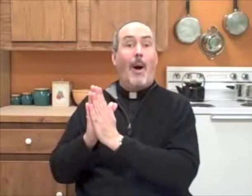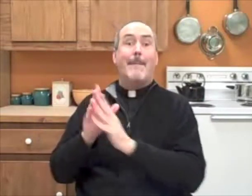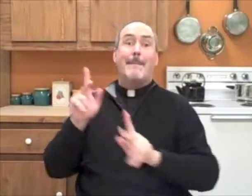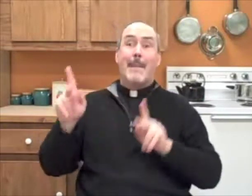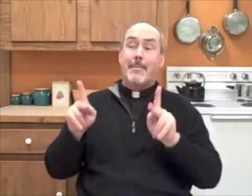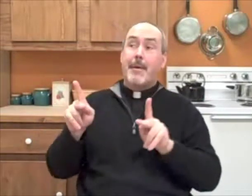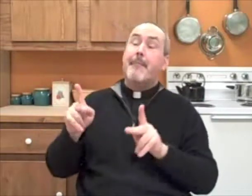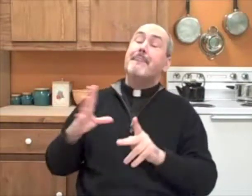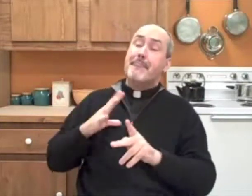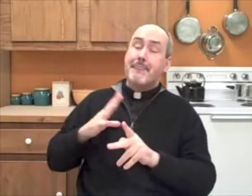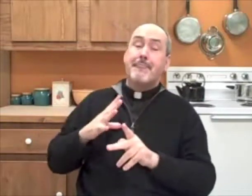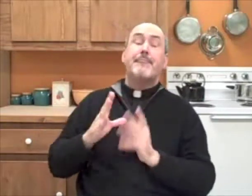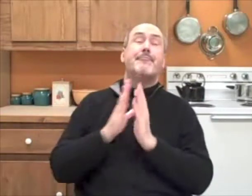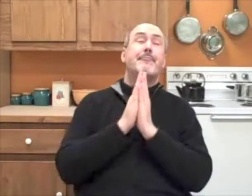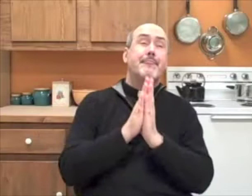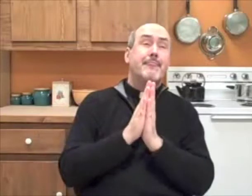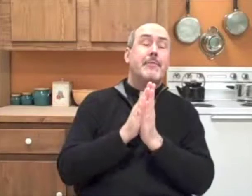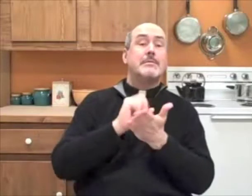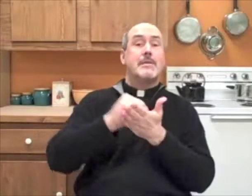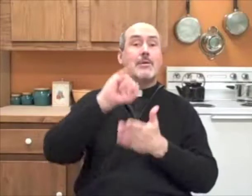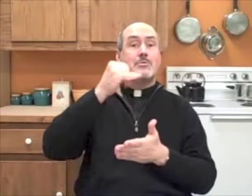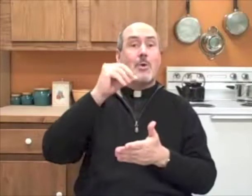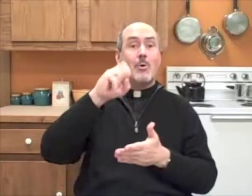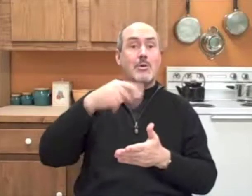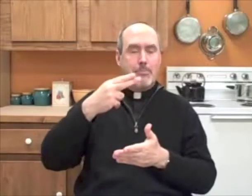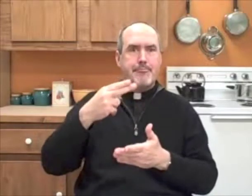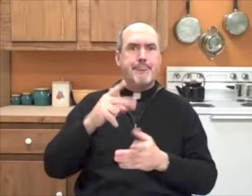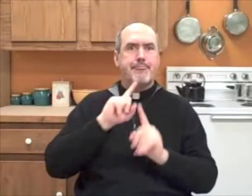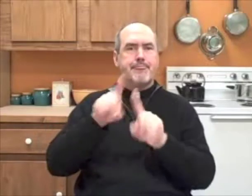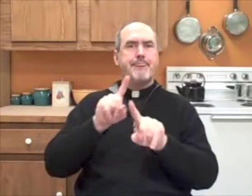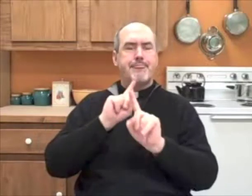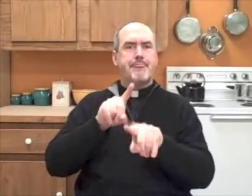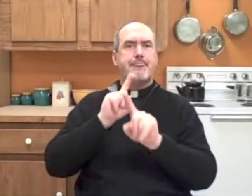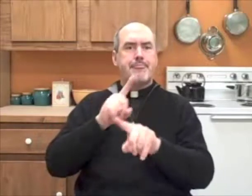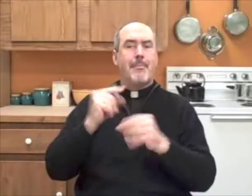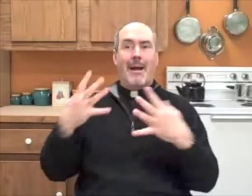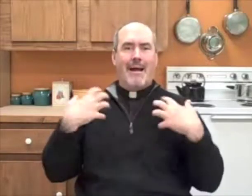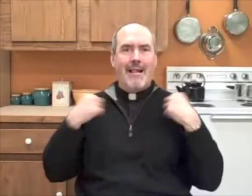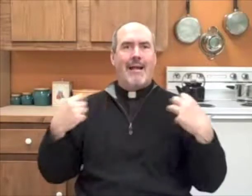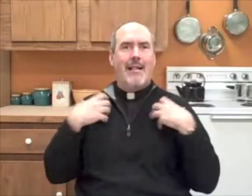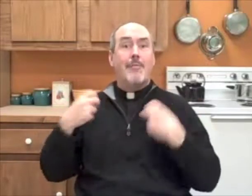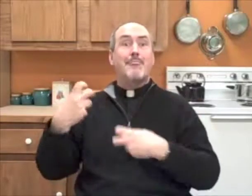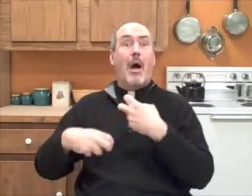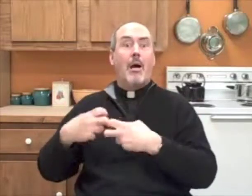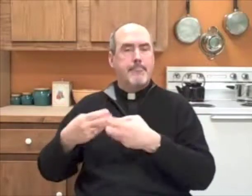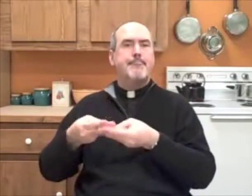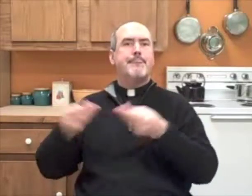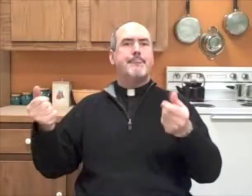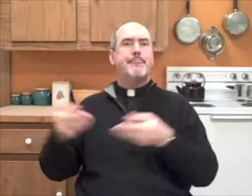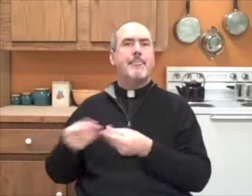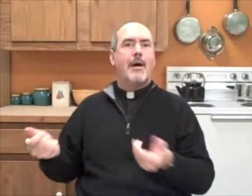them, and to help them. So people started doing that, and their prayers started to become answered.